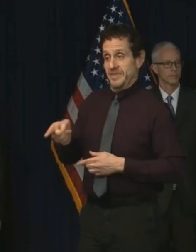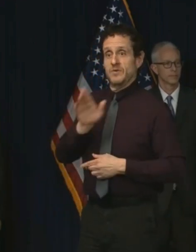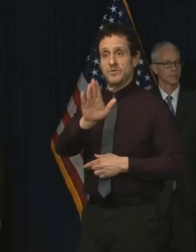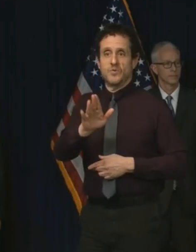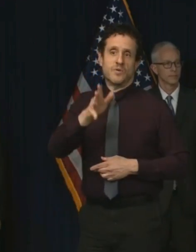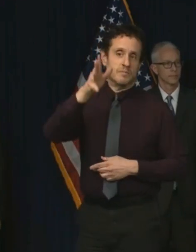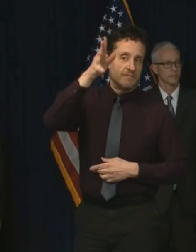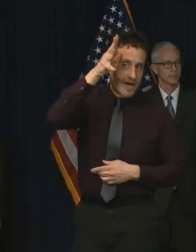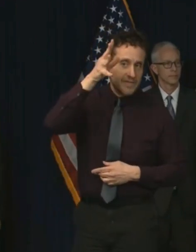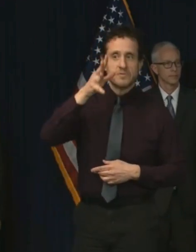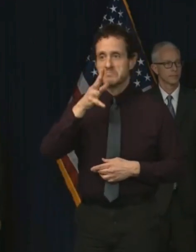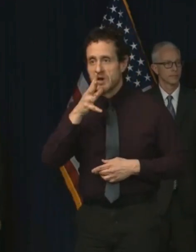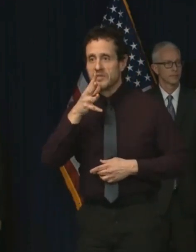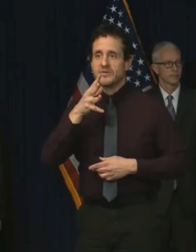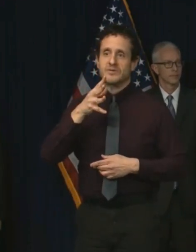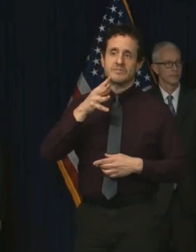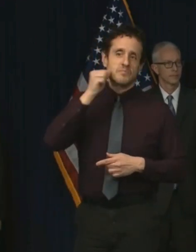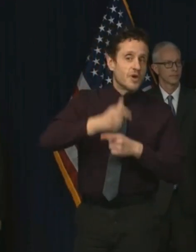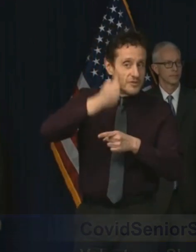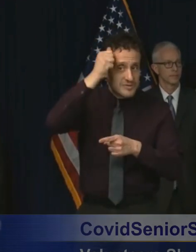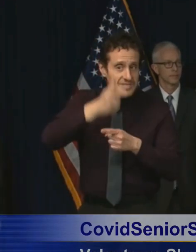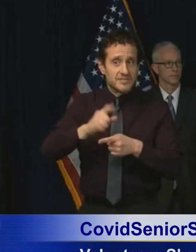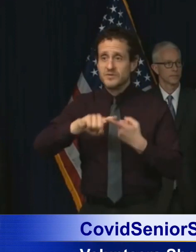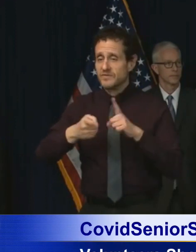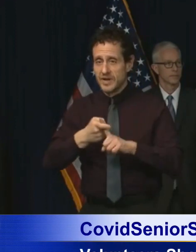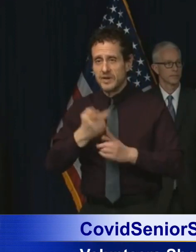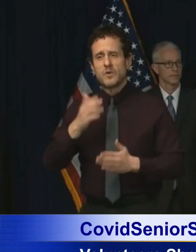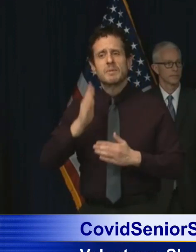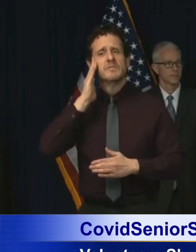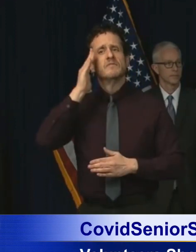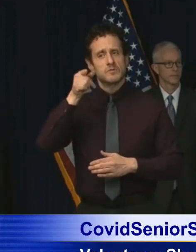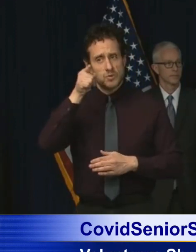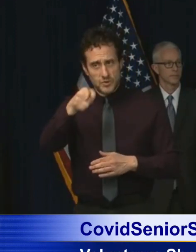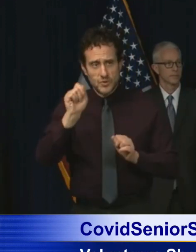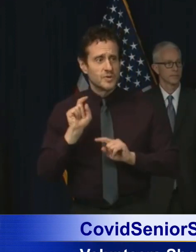a cousin, a friend. Maybe someday that'll be you.